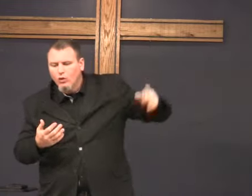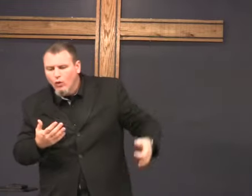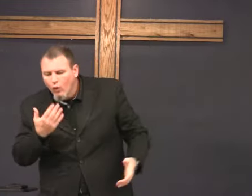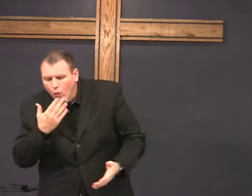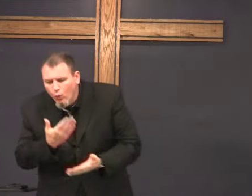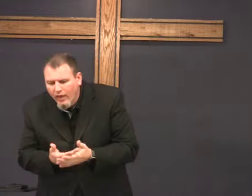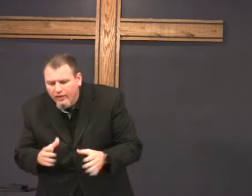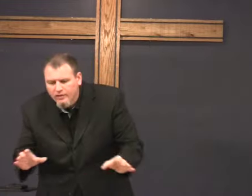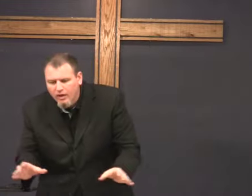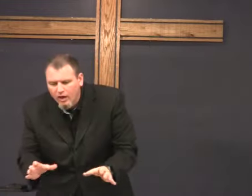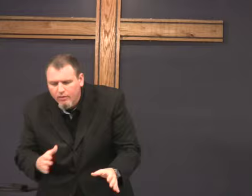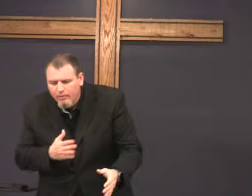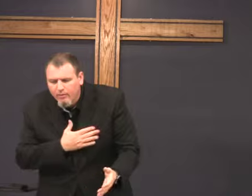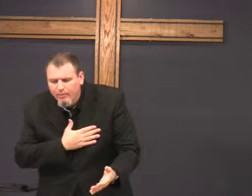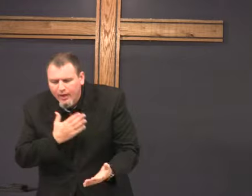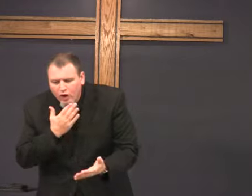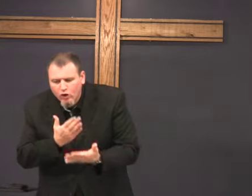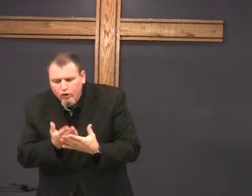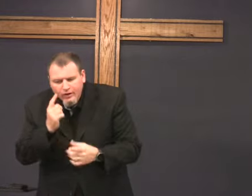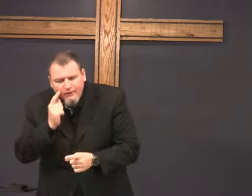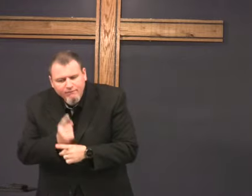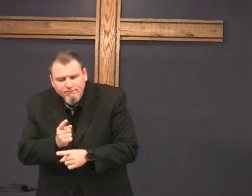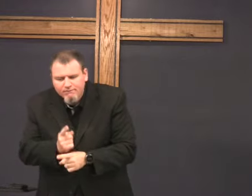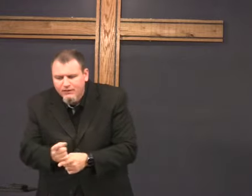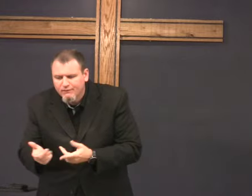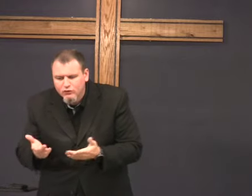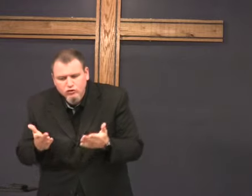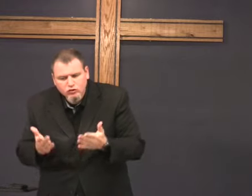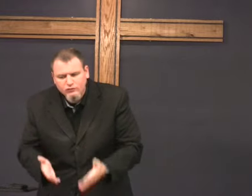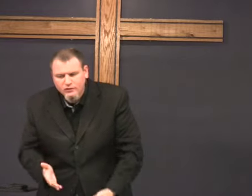is for God to say well done my good and faithful servant